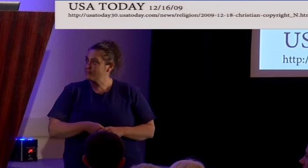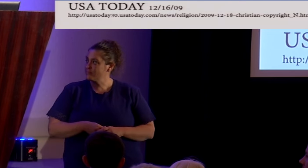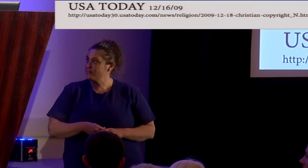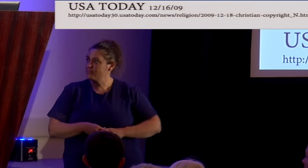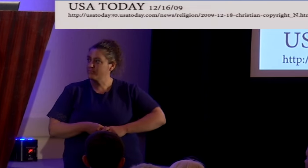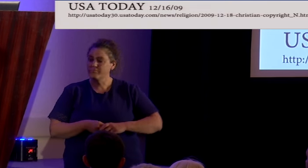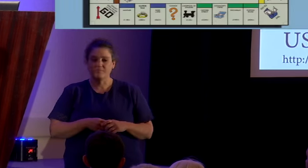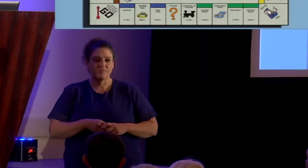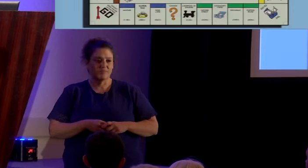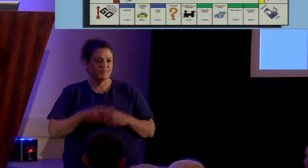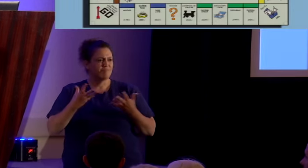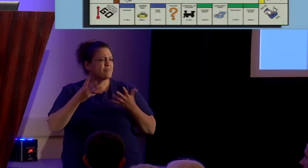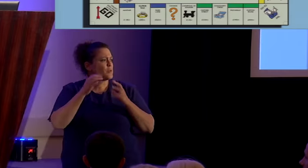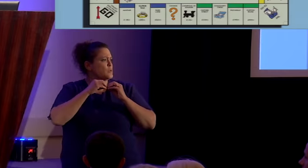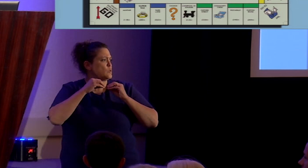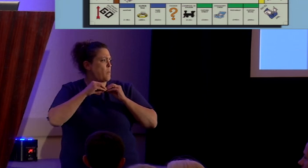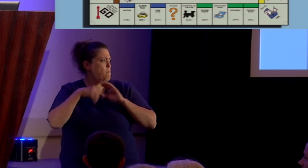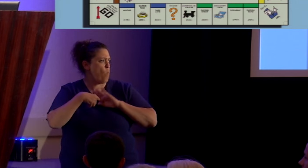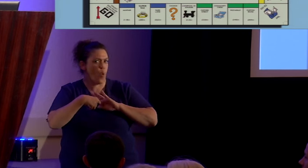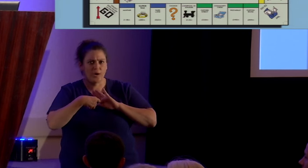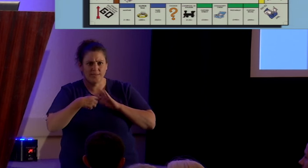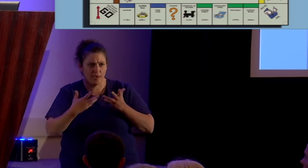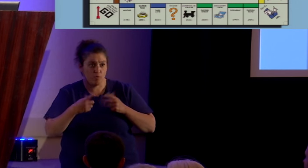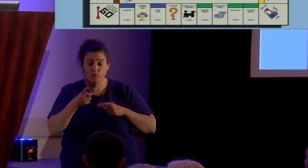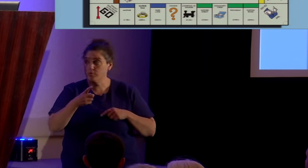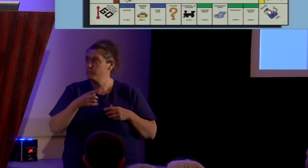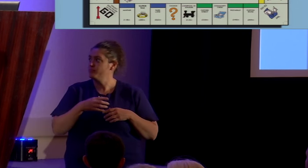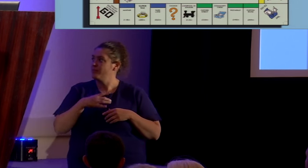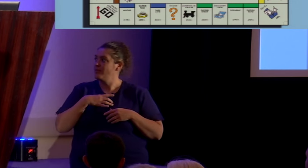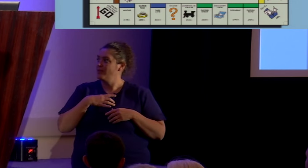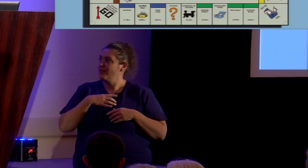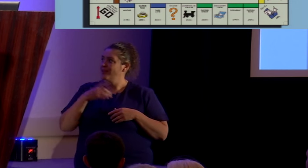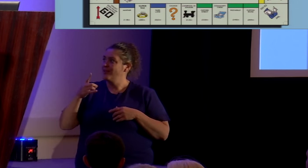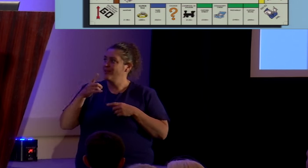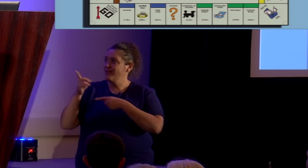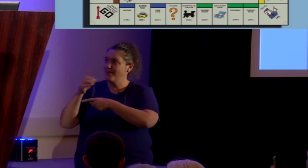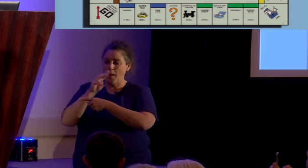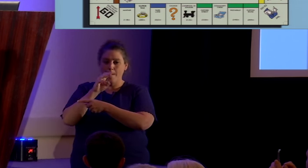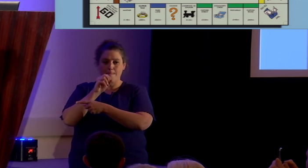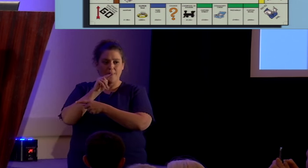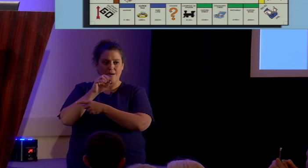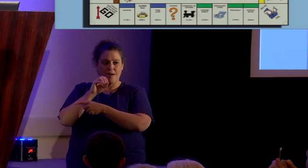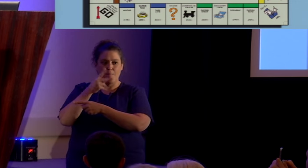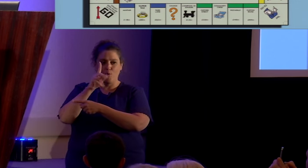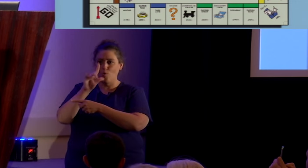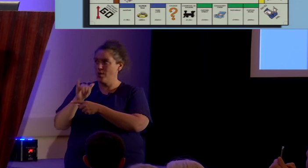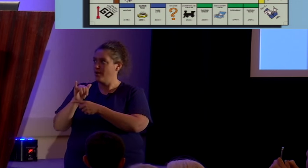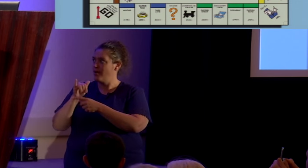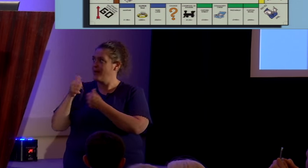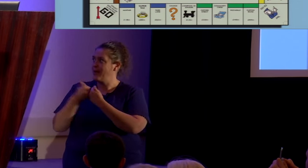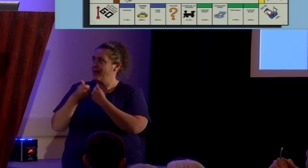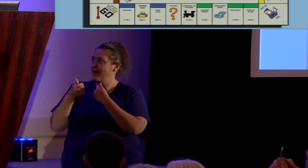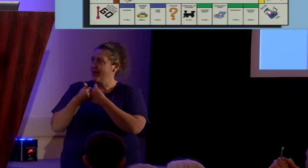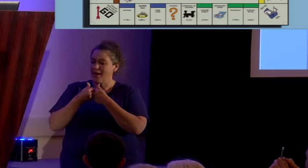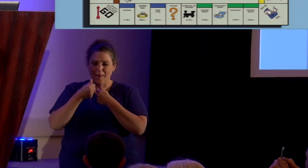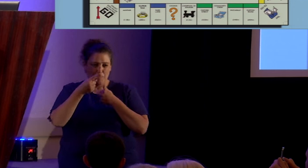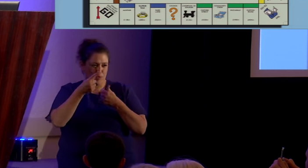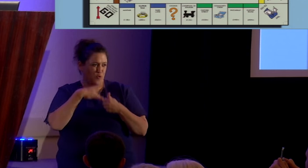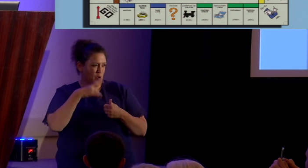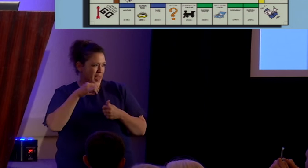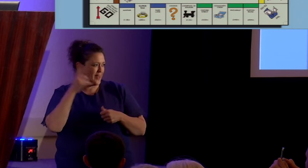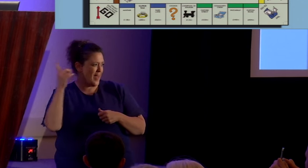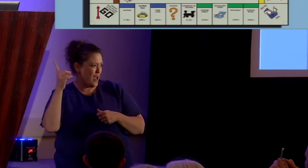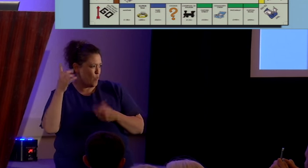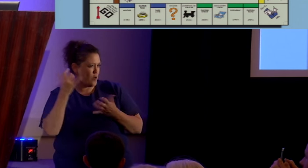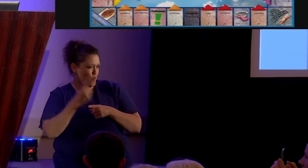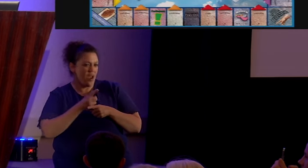How about some more examples? You guys like the classic, best-selling board game Monopoly? No, you want to